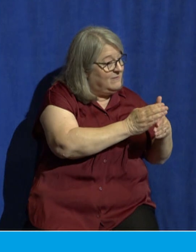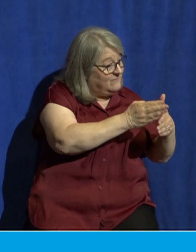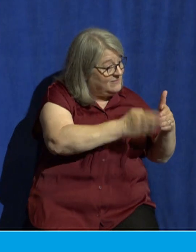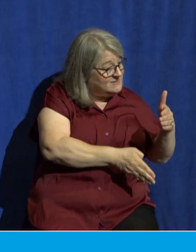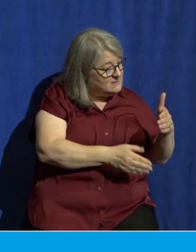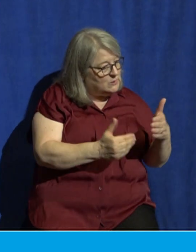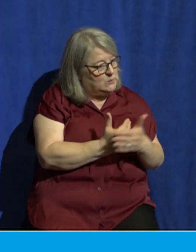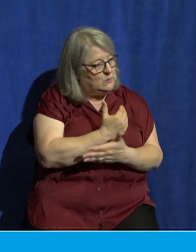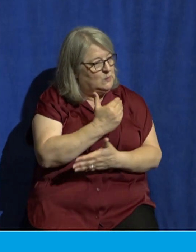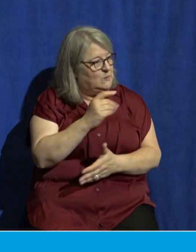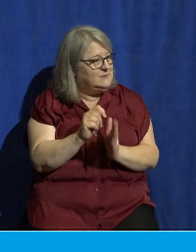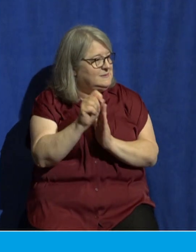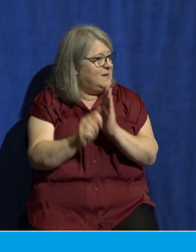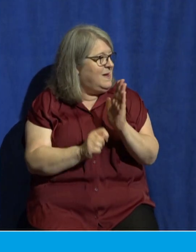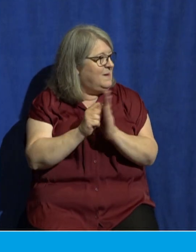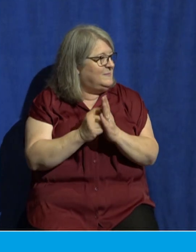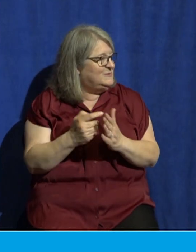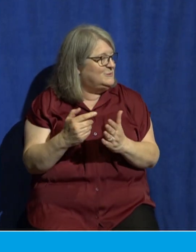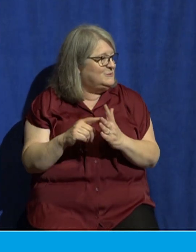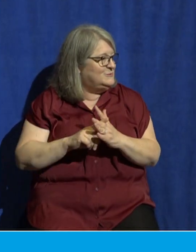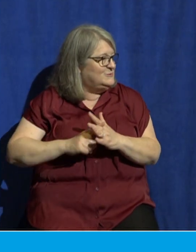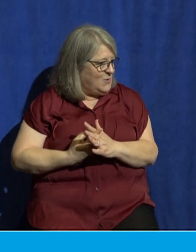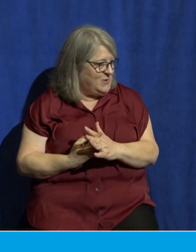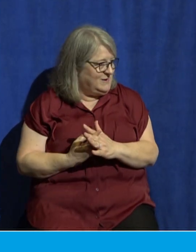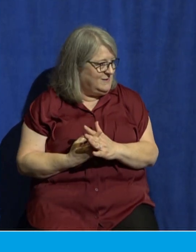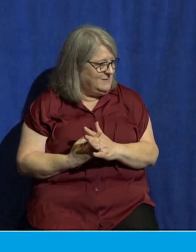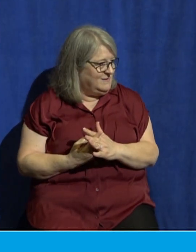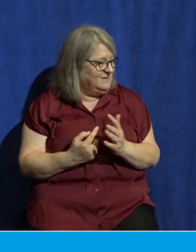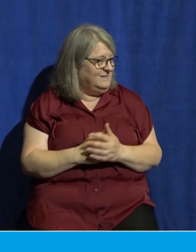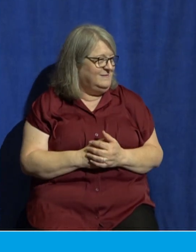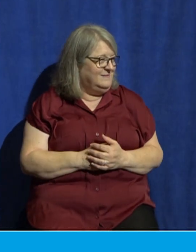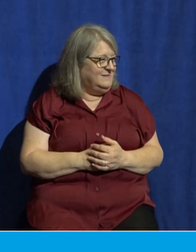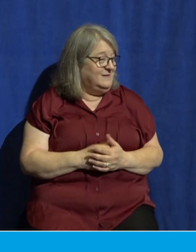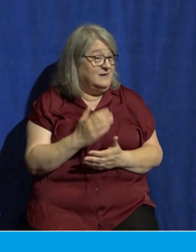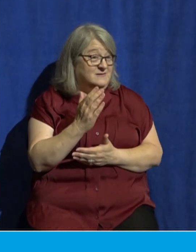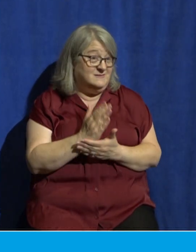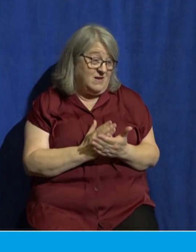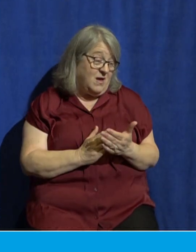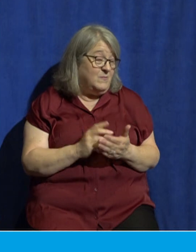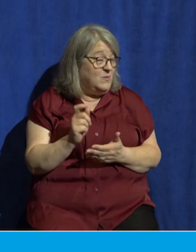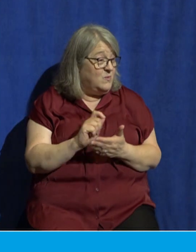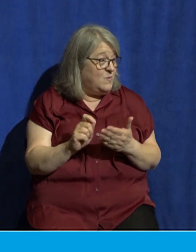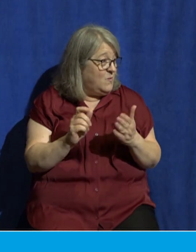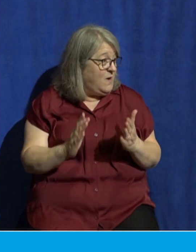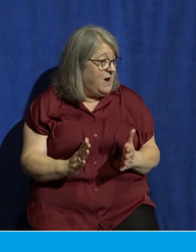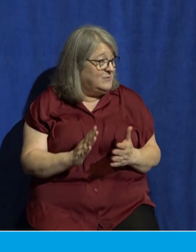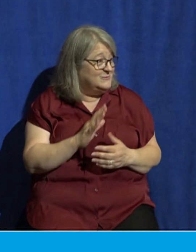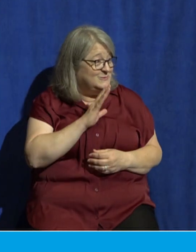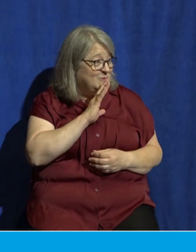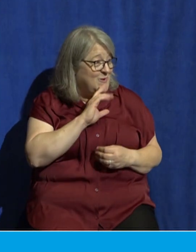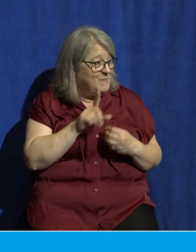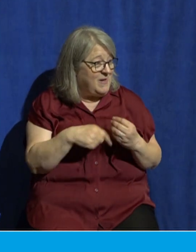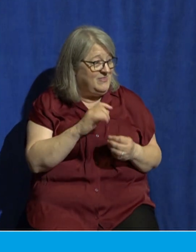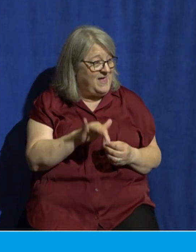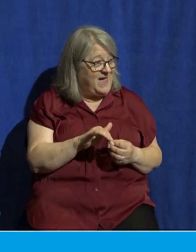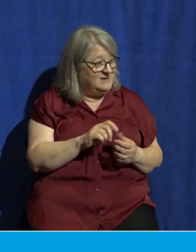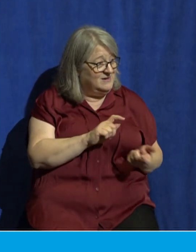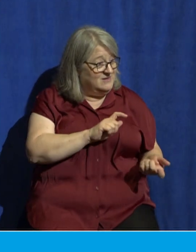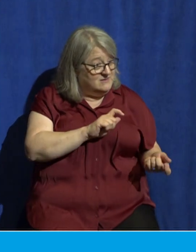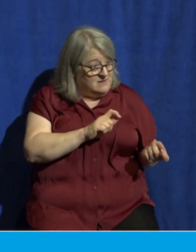And this is where some writers talk about in those transitional times what tends to happen is that